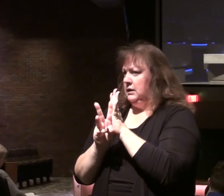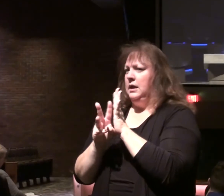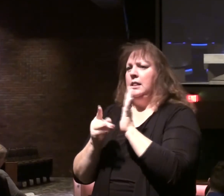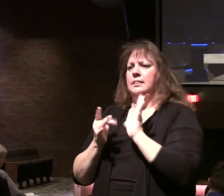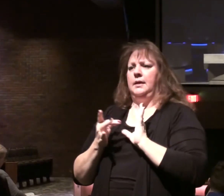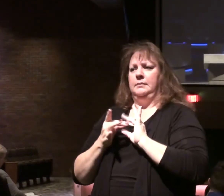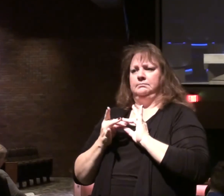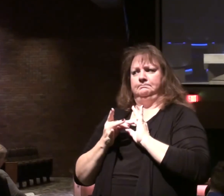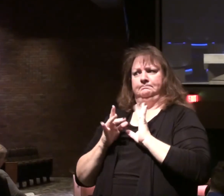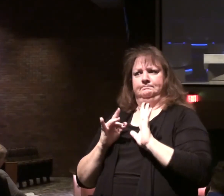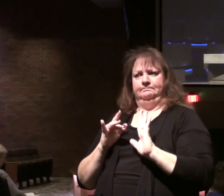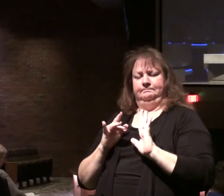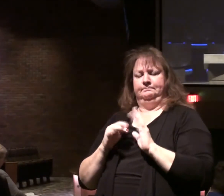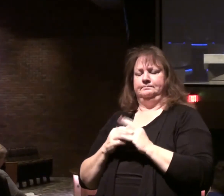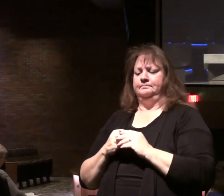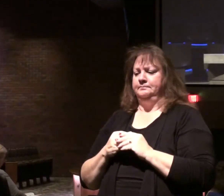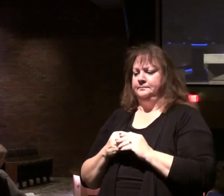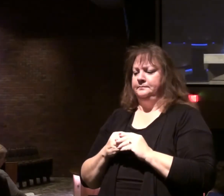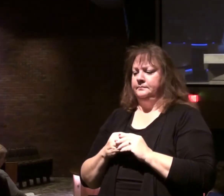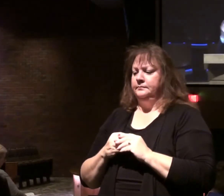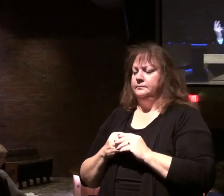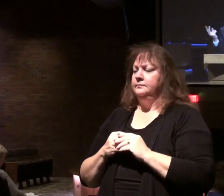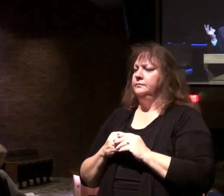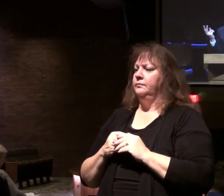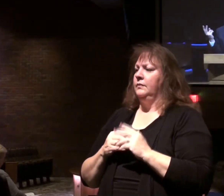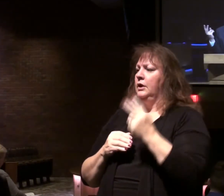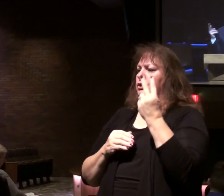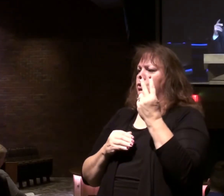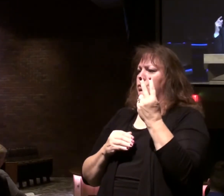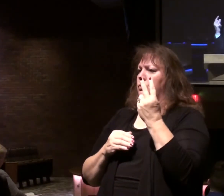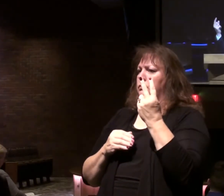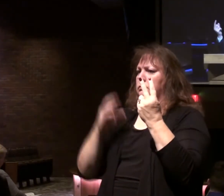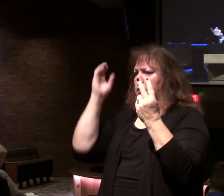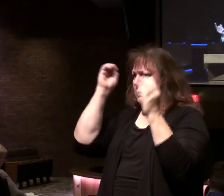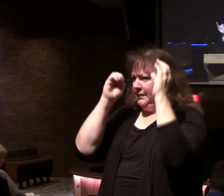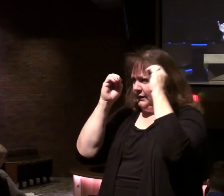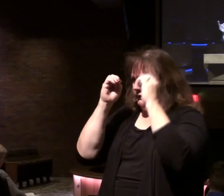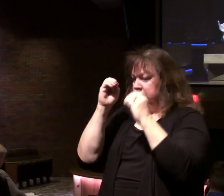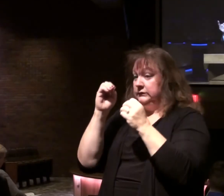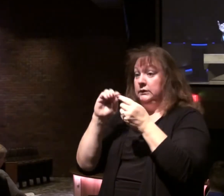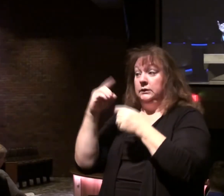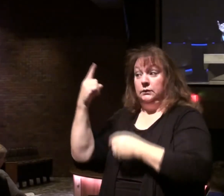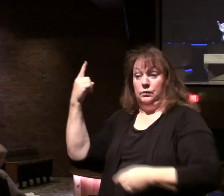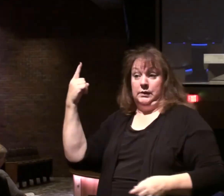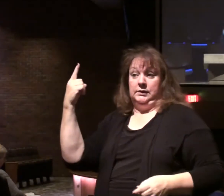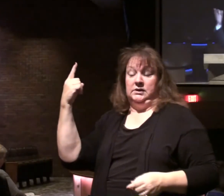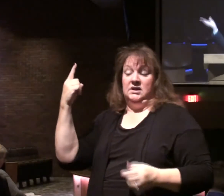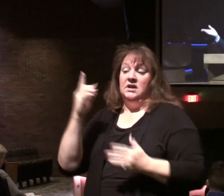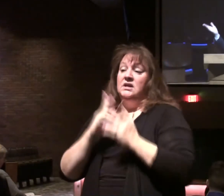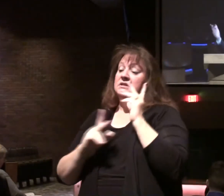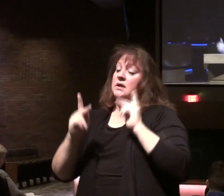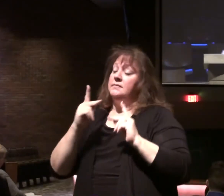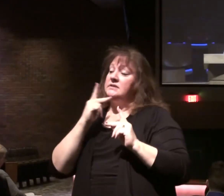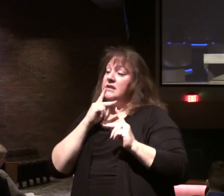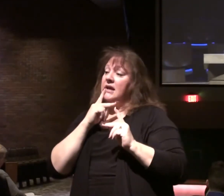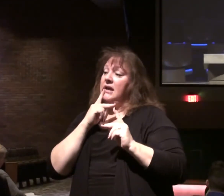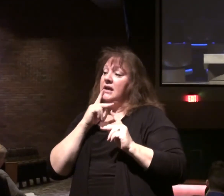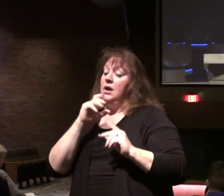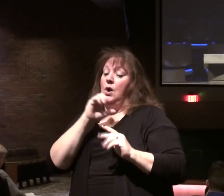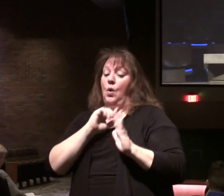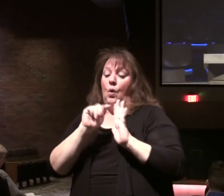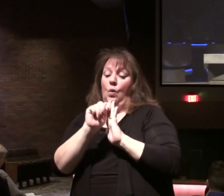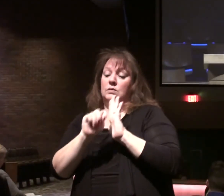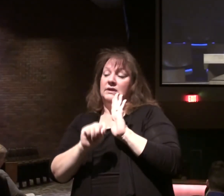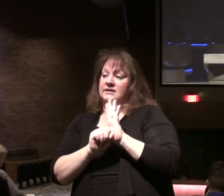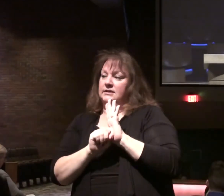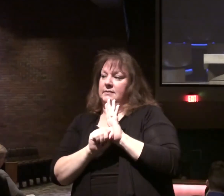the two witnesses. Two views. Number one, some say they've resurrected Old Testament